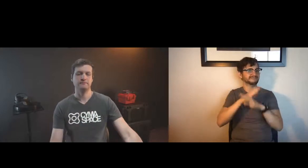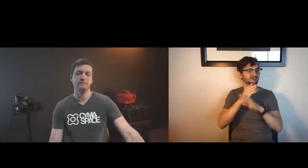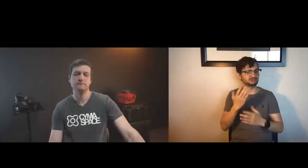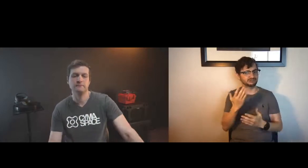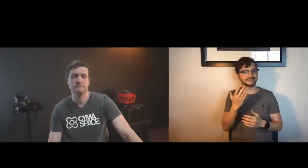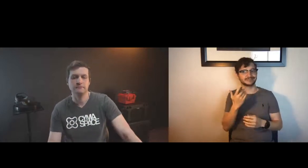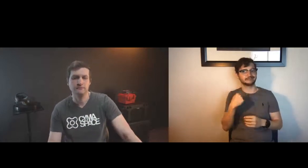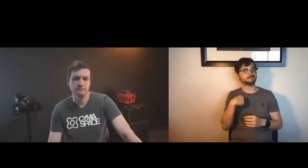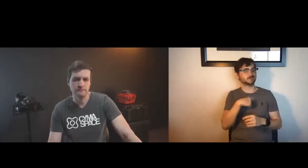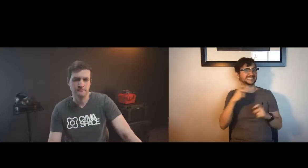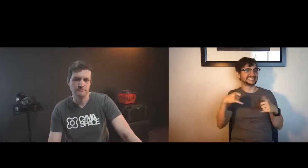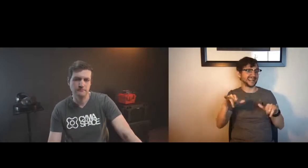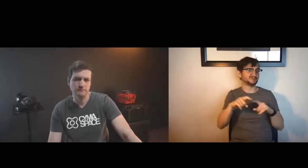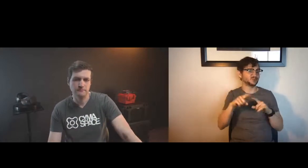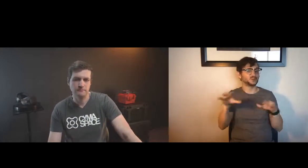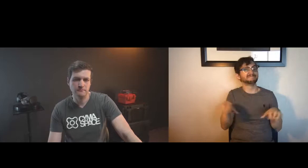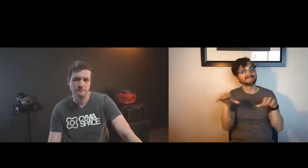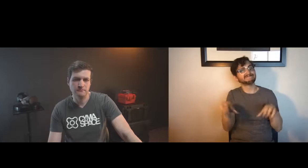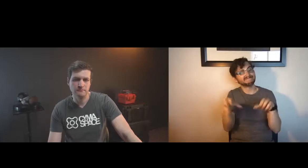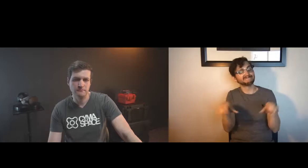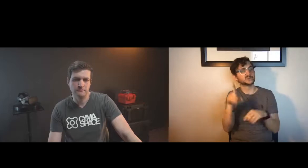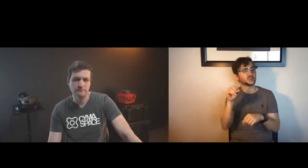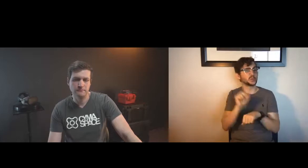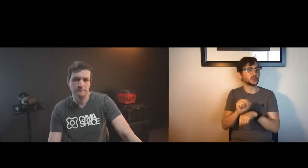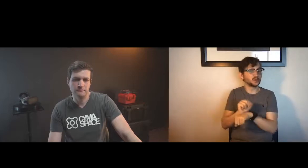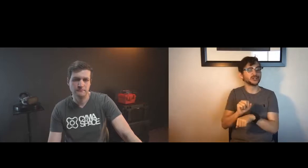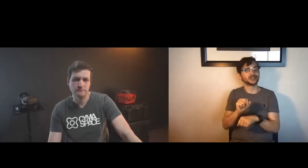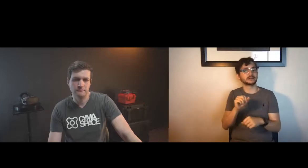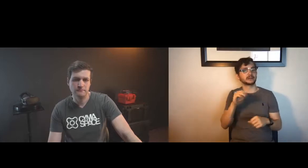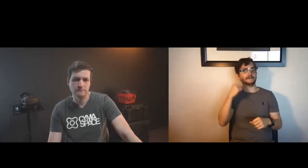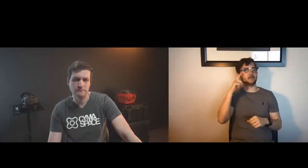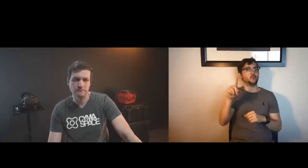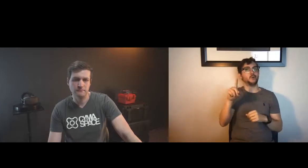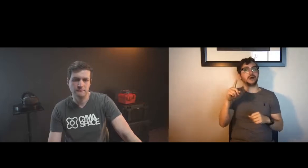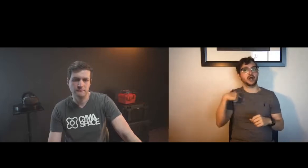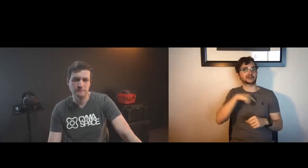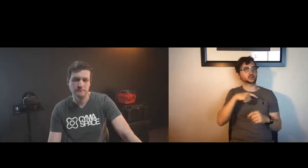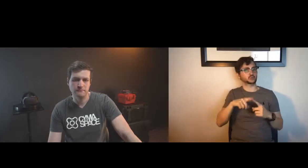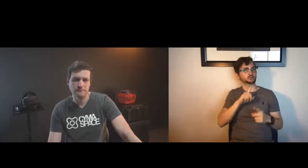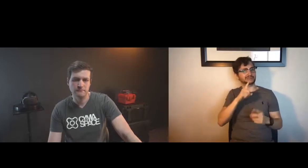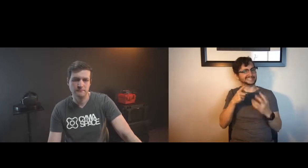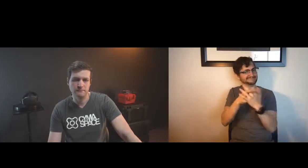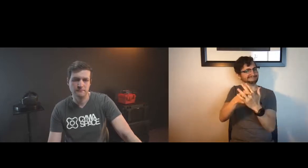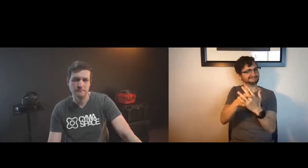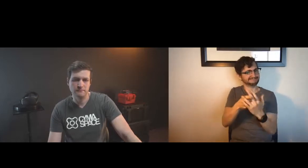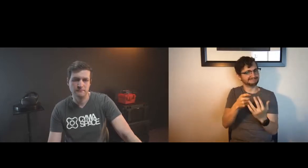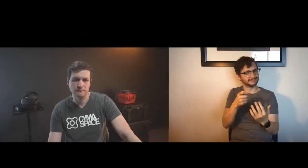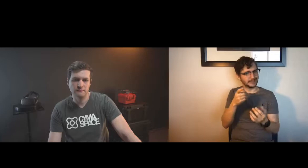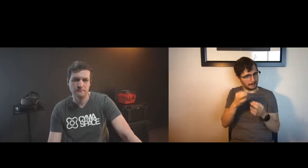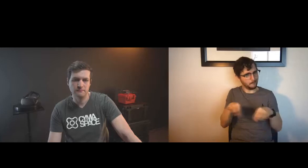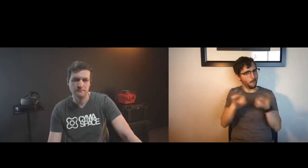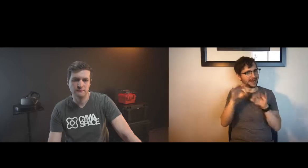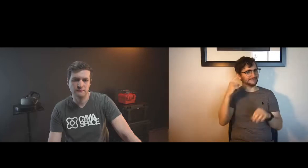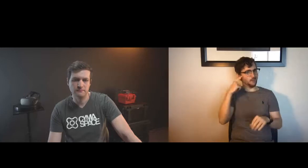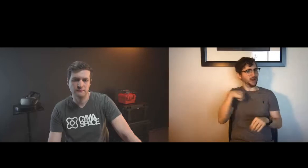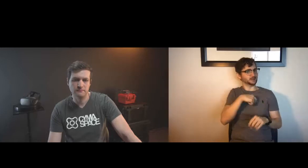other day about this very topic miles would you like to share more about how we can break these barriers down i know a lot of it is work that